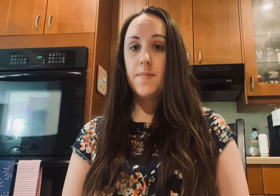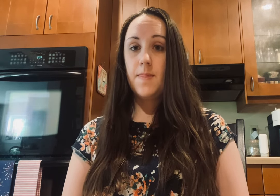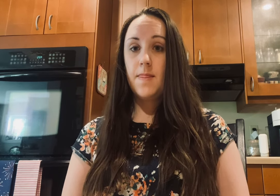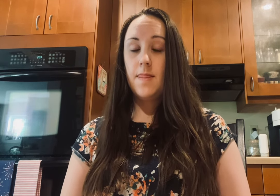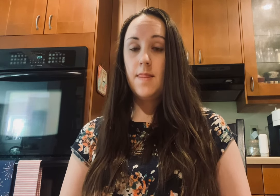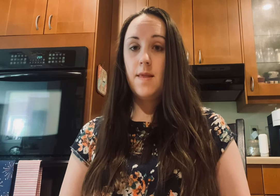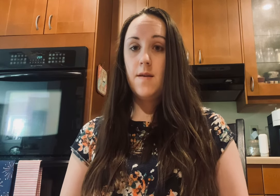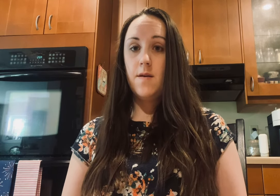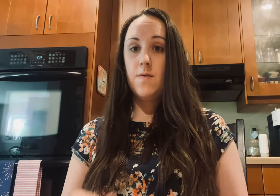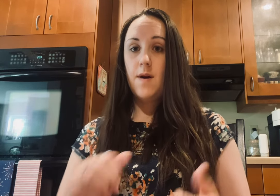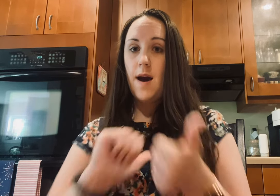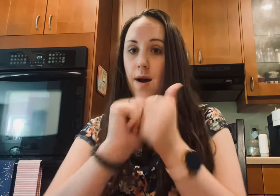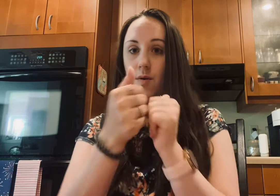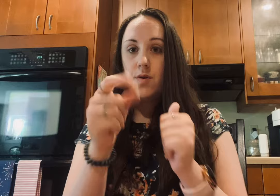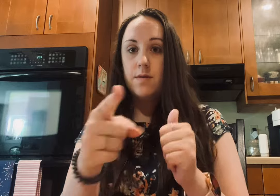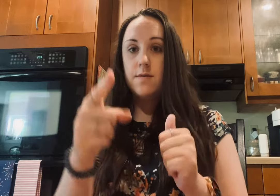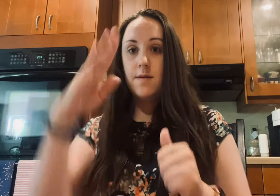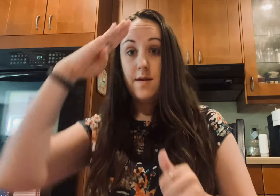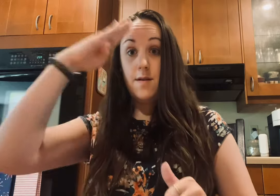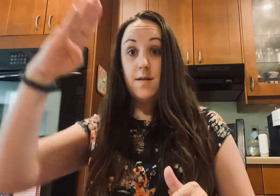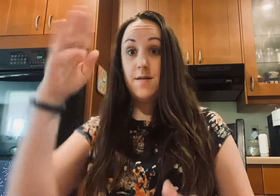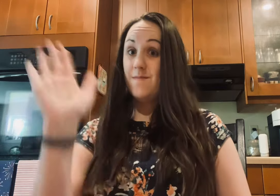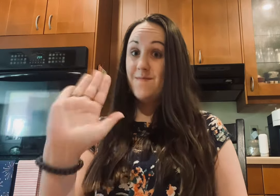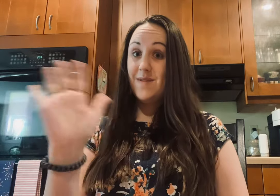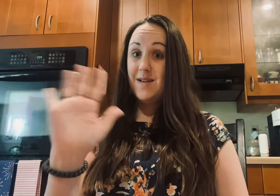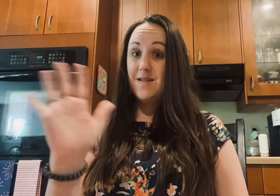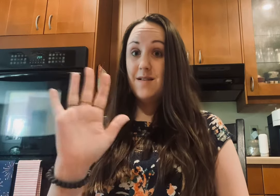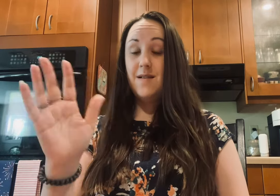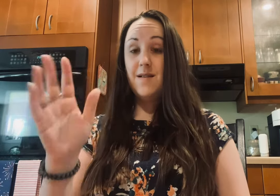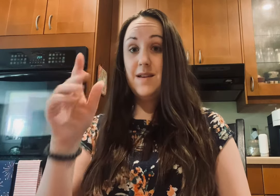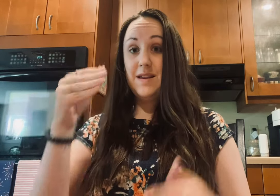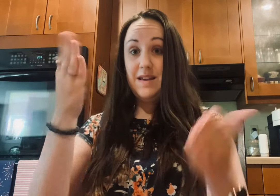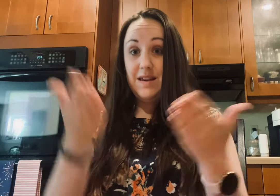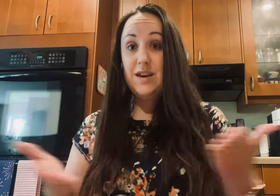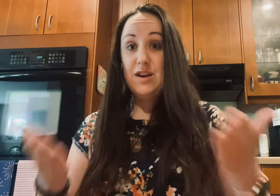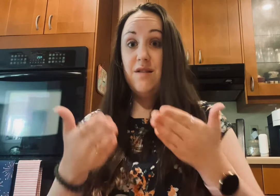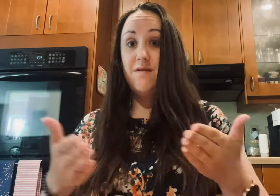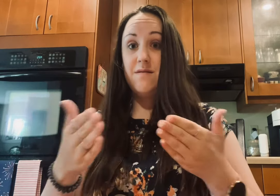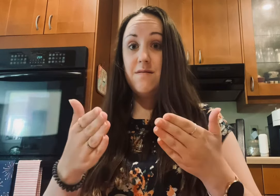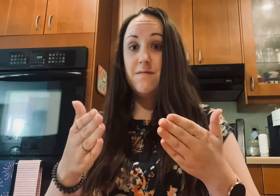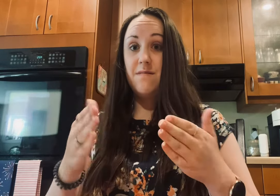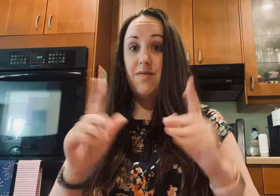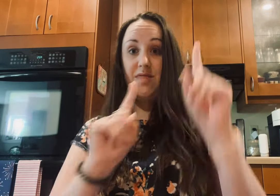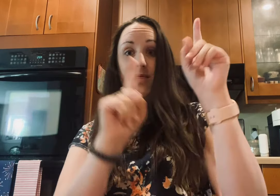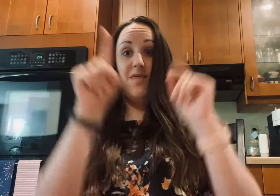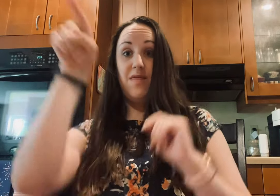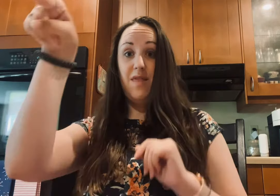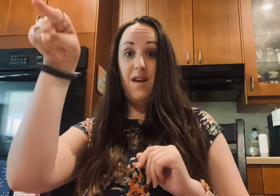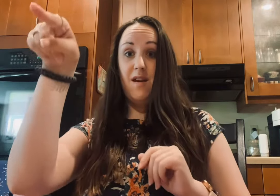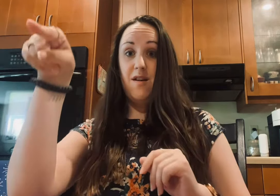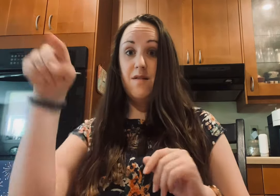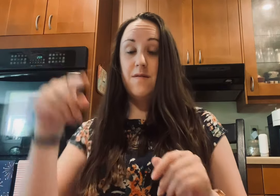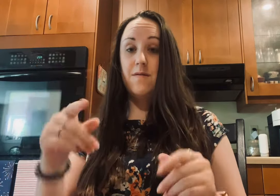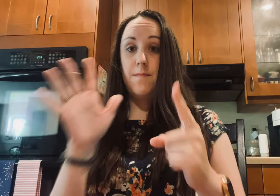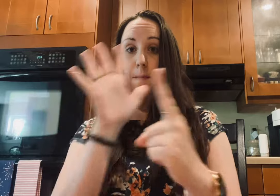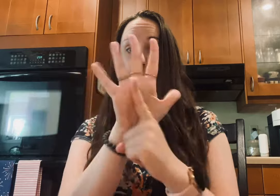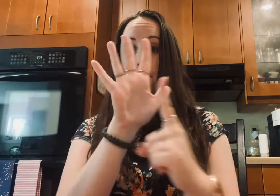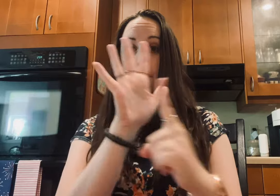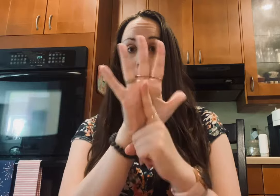How are you? Hello, goodbye One day here, one day there And again it's time to go This popular Always on the road Put